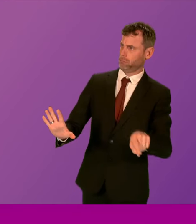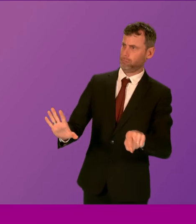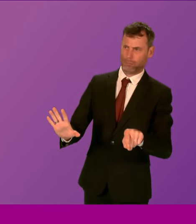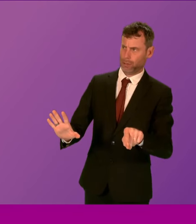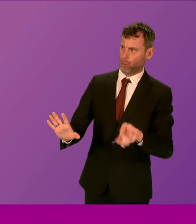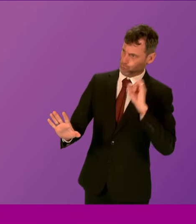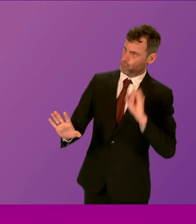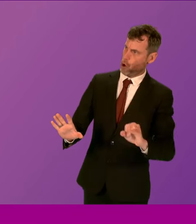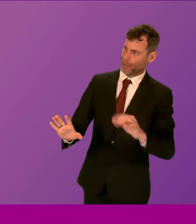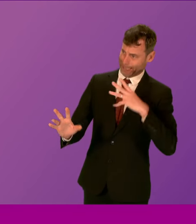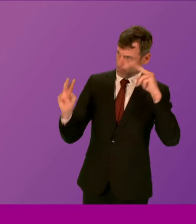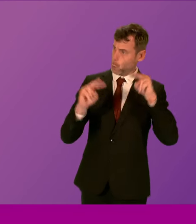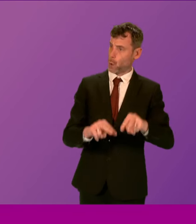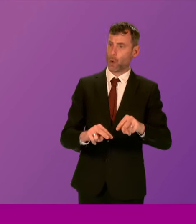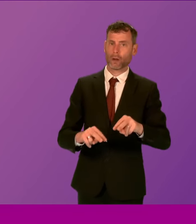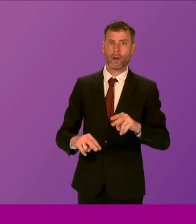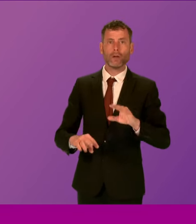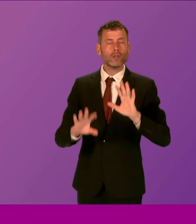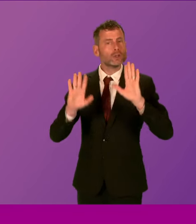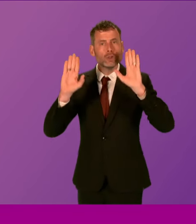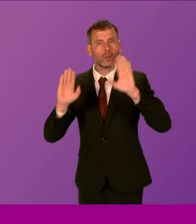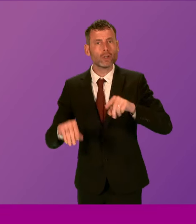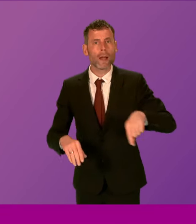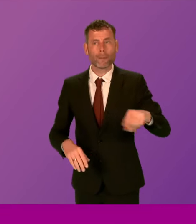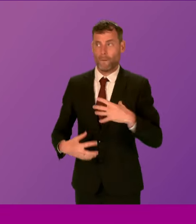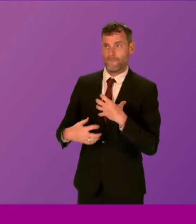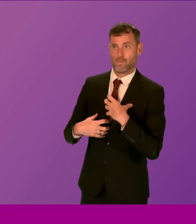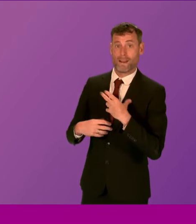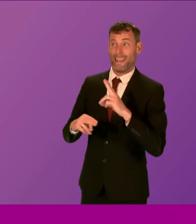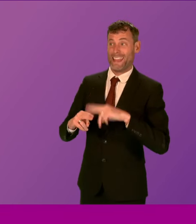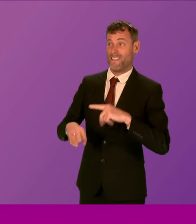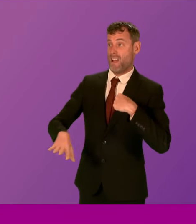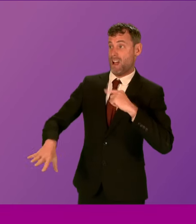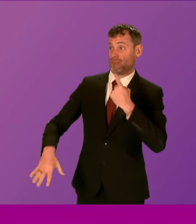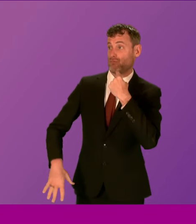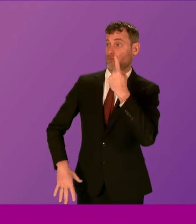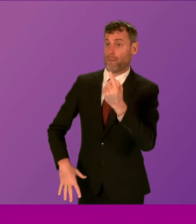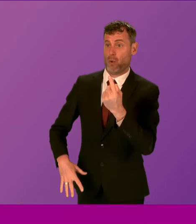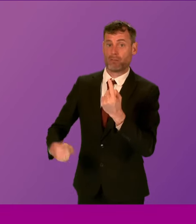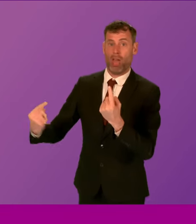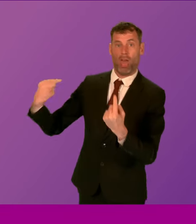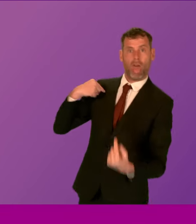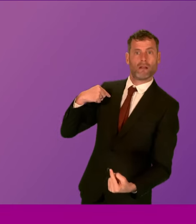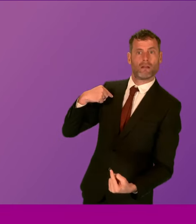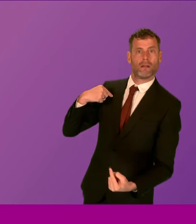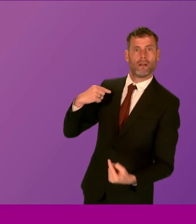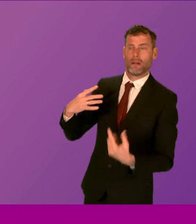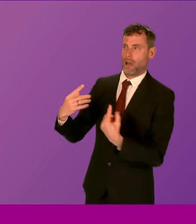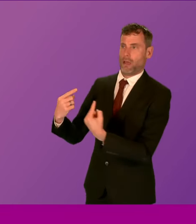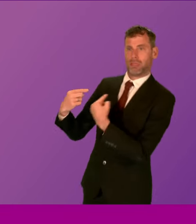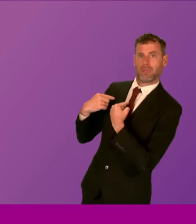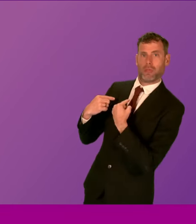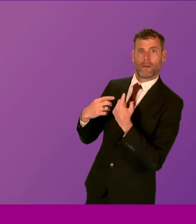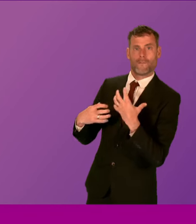for those individuals who raise those concerns to be the ones who are under scrutiny, under pressure, or indeed under any type of